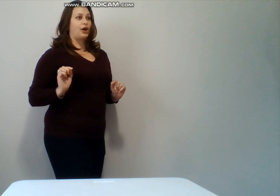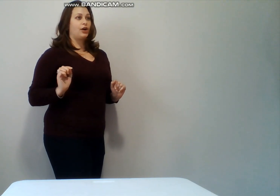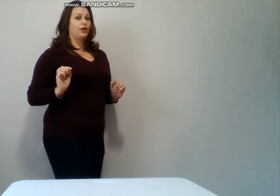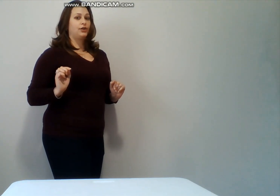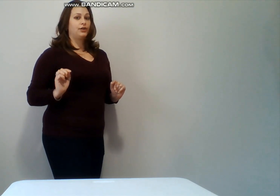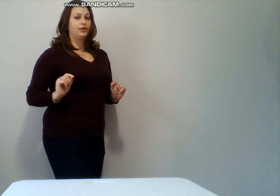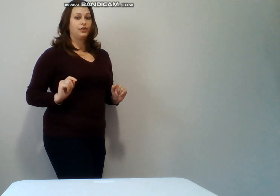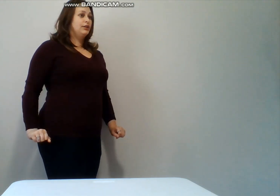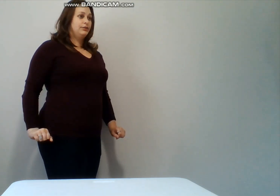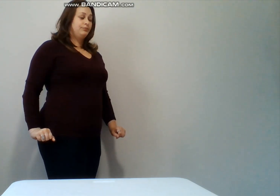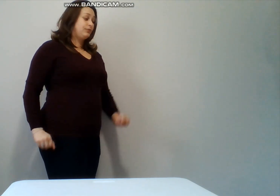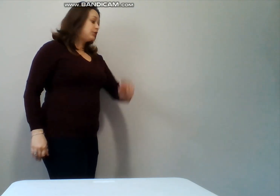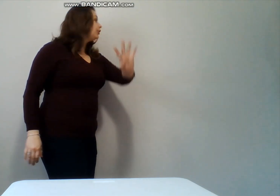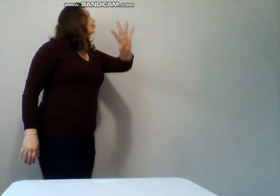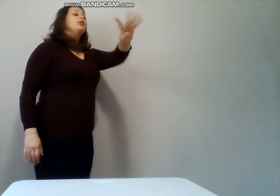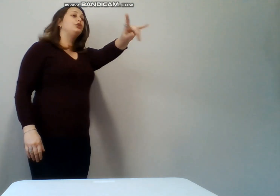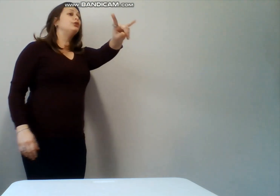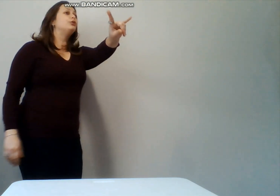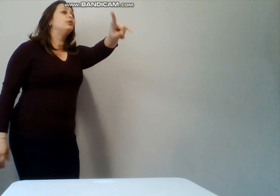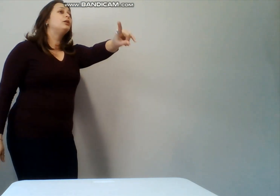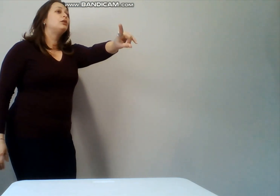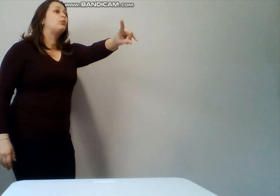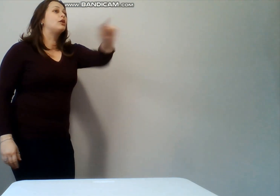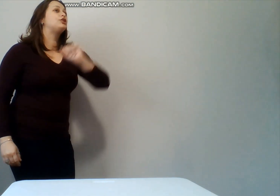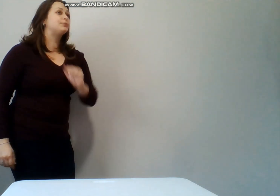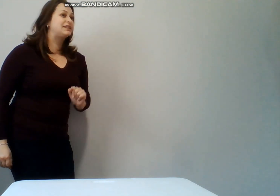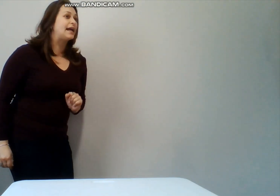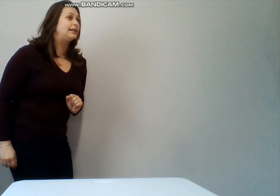you you worship Satan